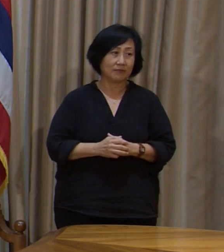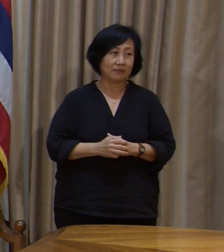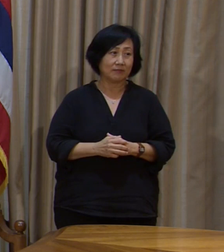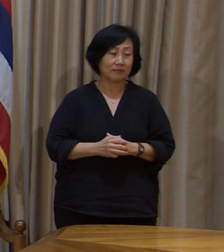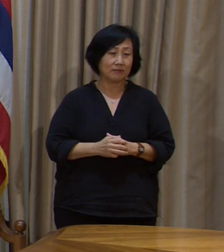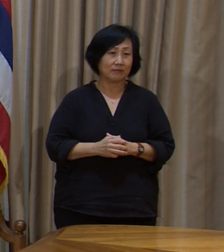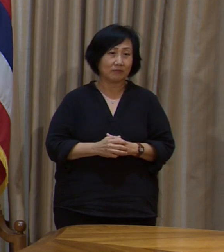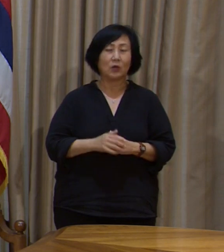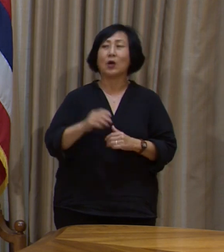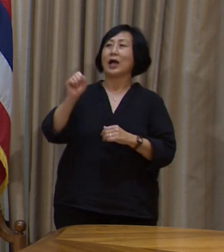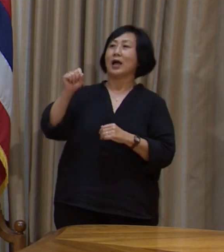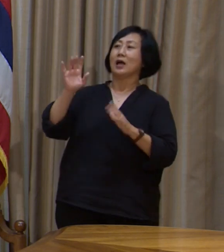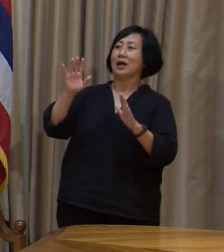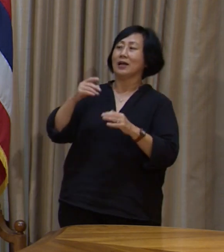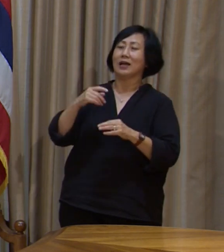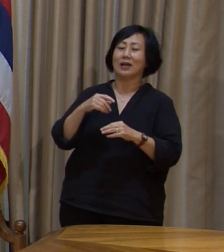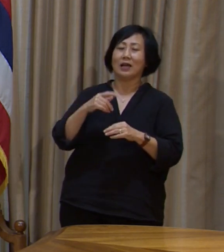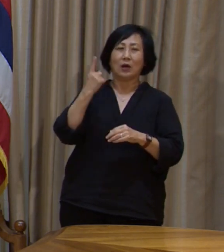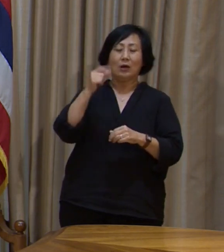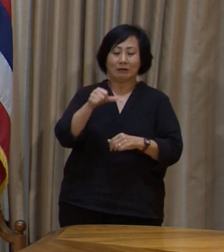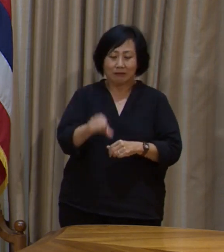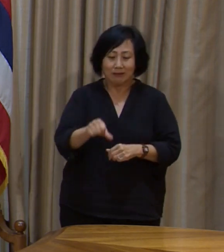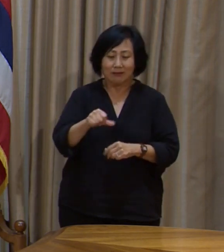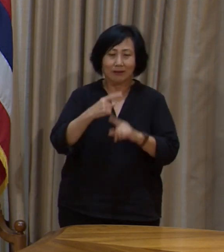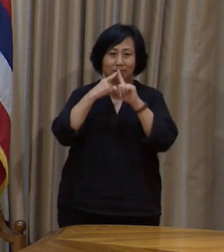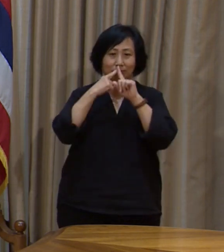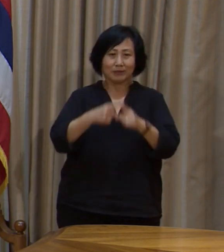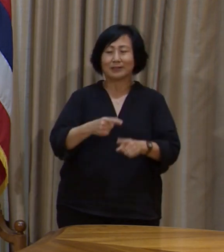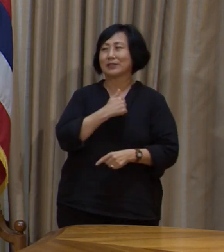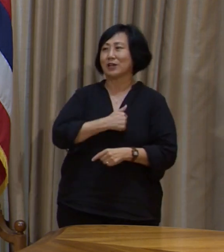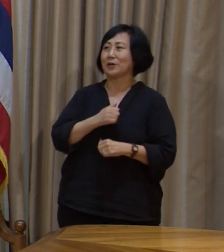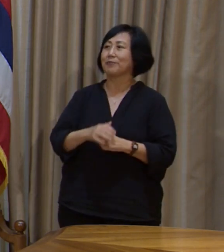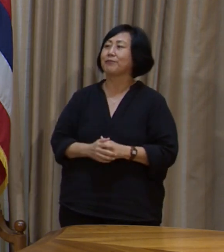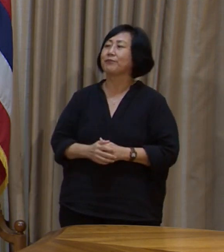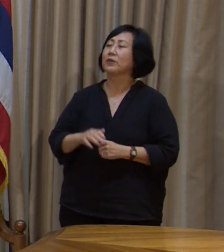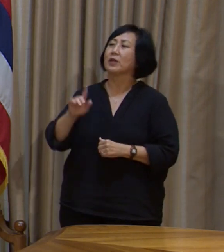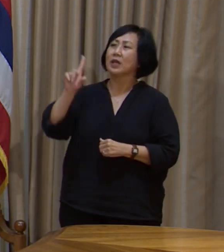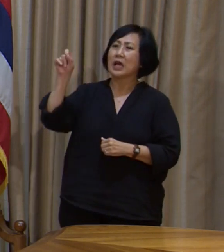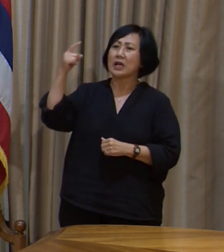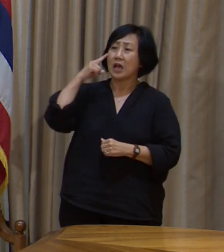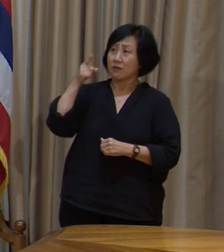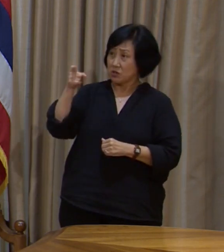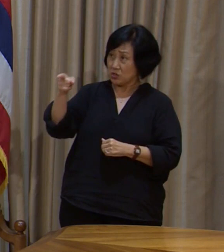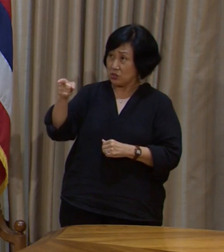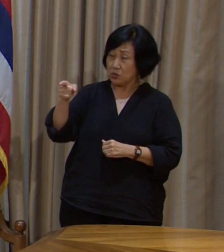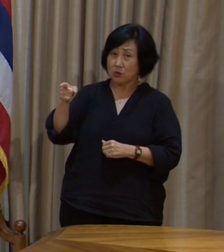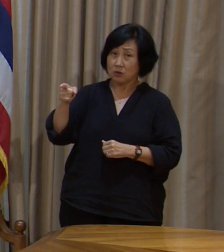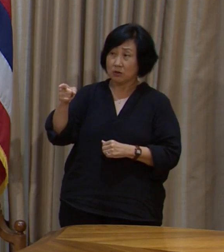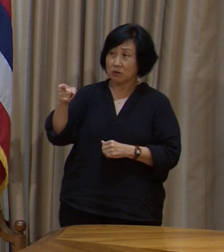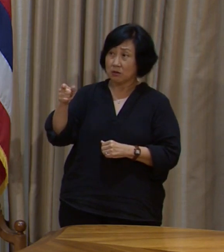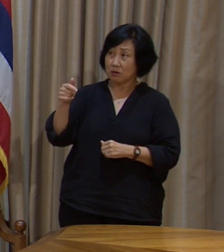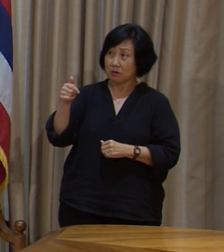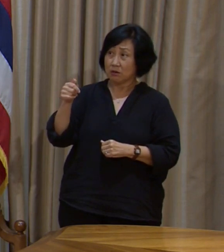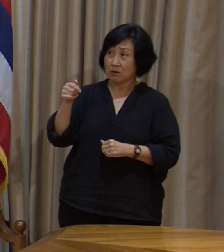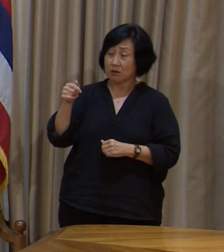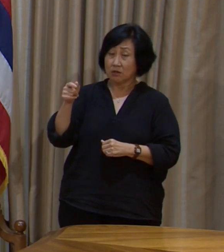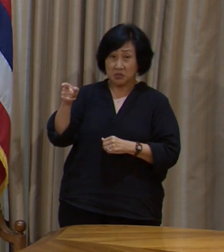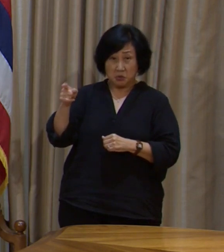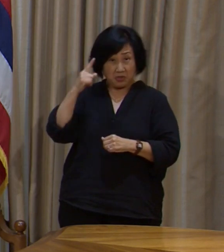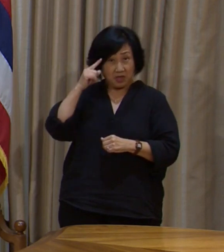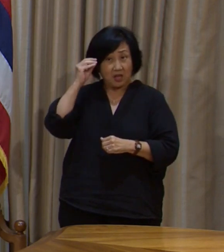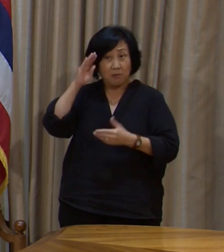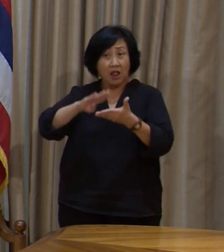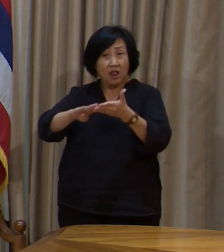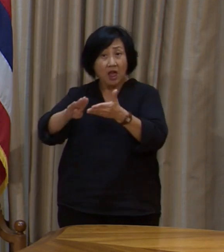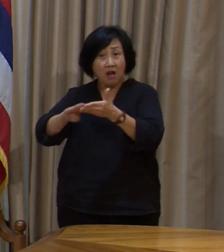Are you unmuted? Sorry, it took me a second to unmute. Thank you. Sorry about that. Governor, well, would you be resorting to layoffs? Is that something that's – have you got